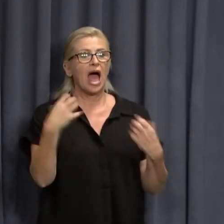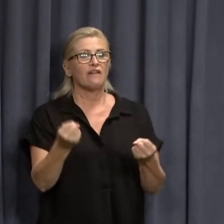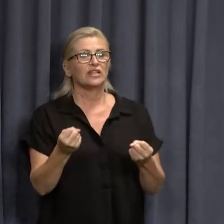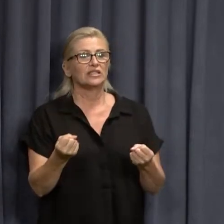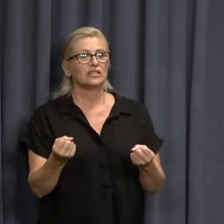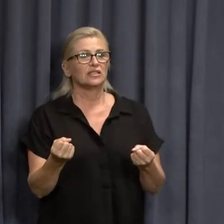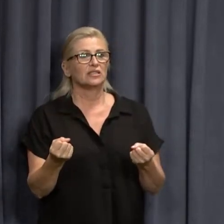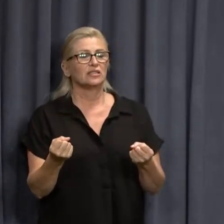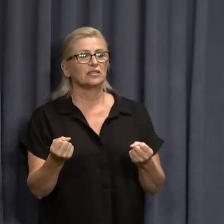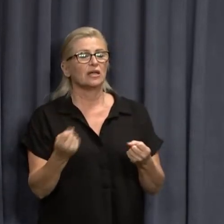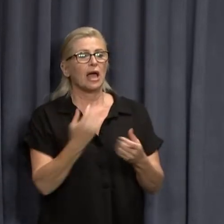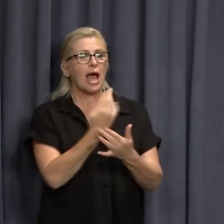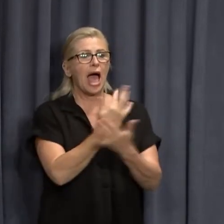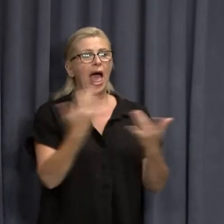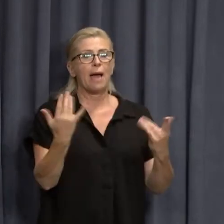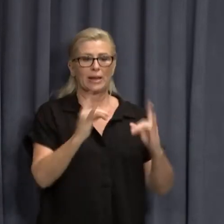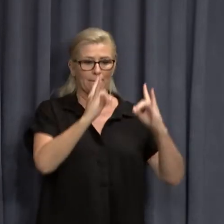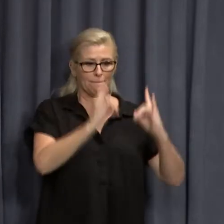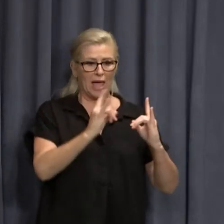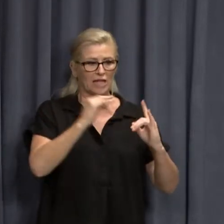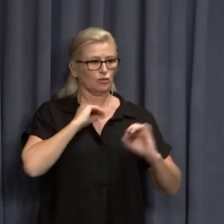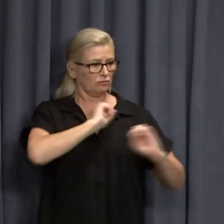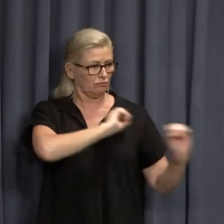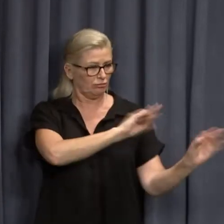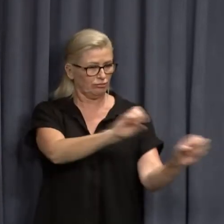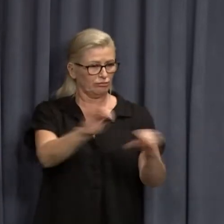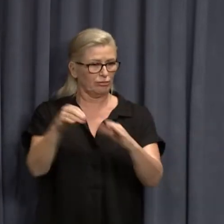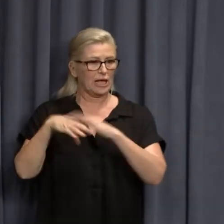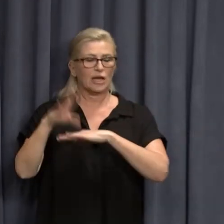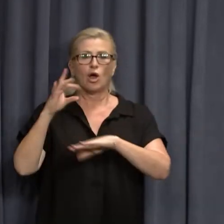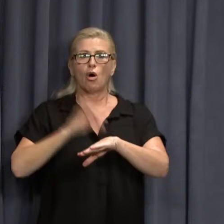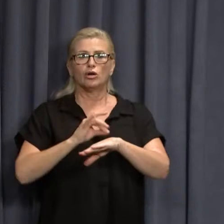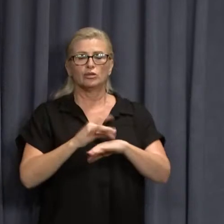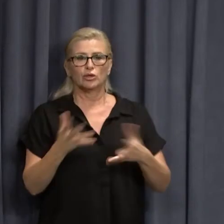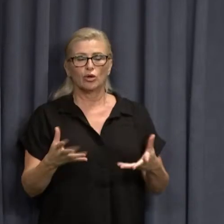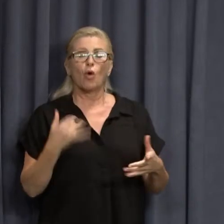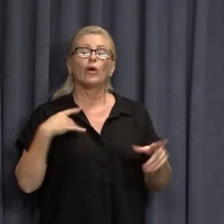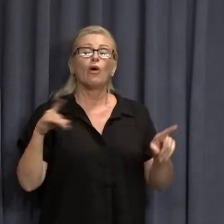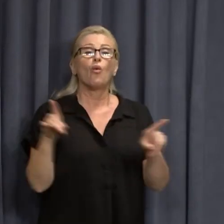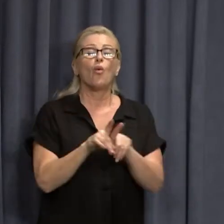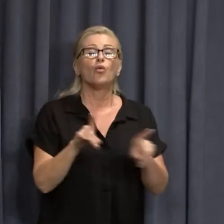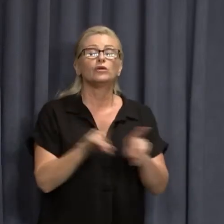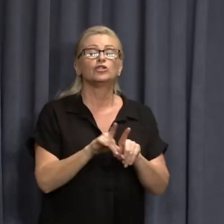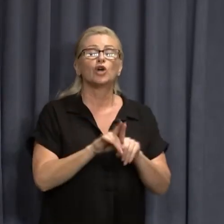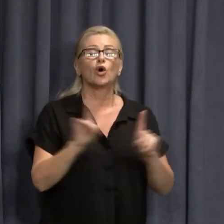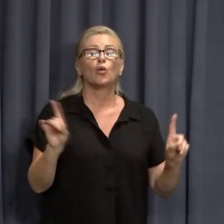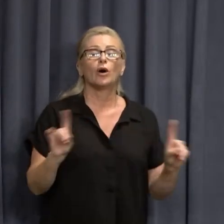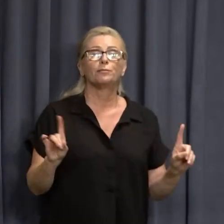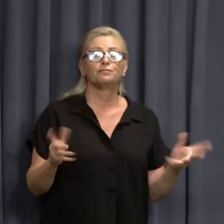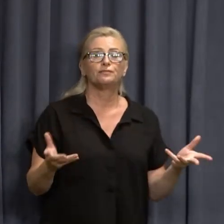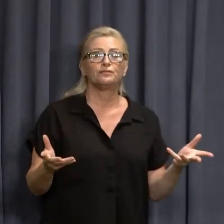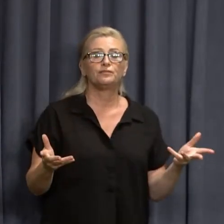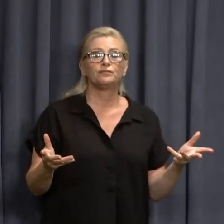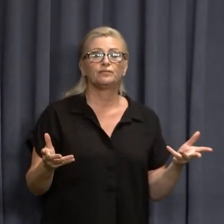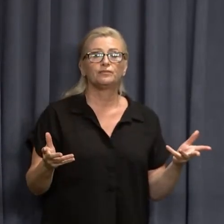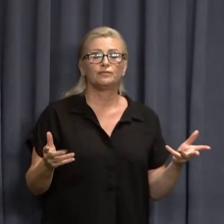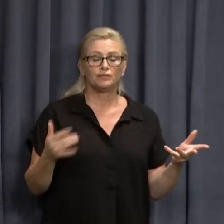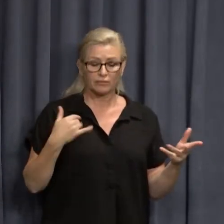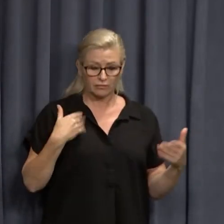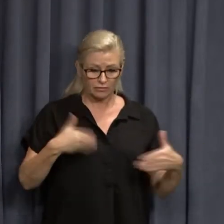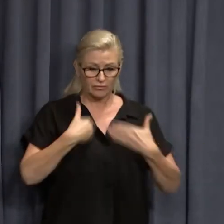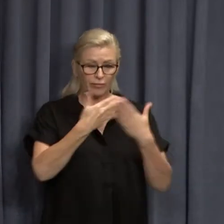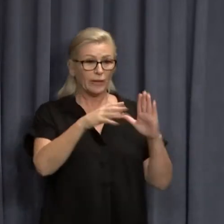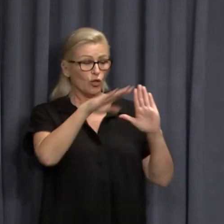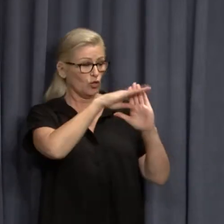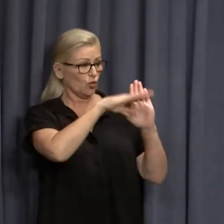number of beds in our hospital system across the state. We're also putting in place all of the rules